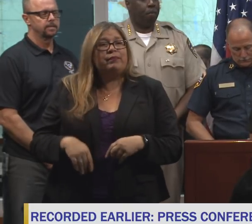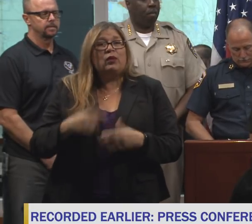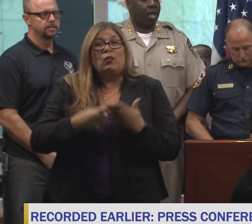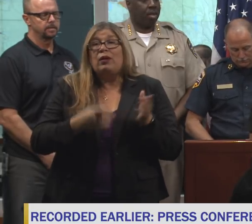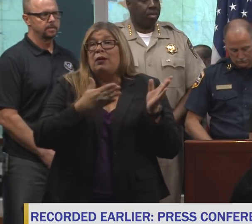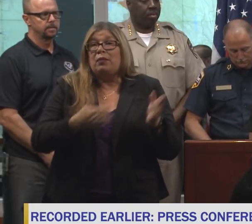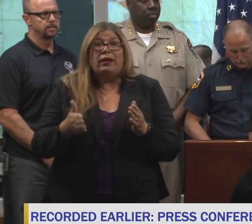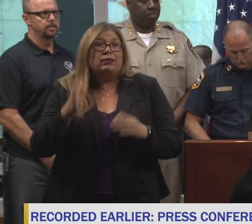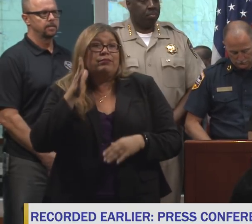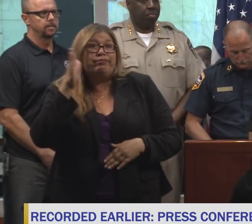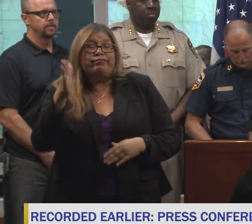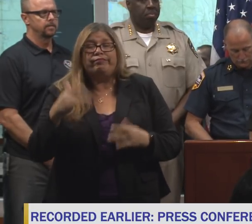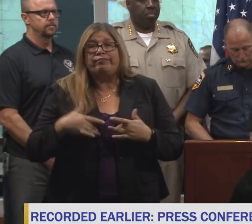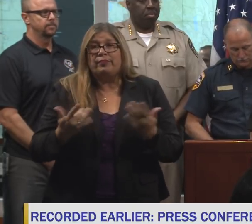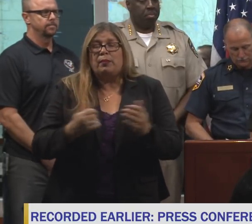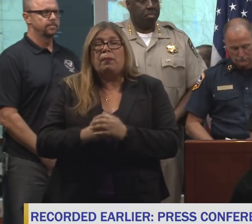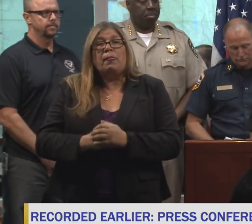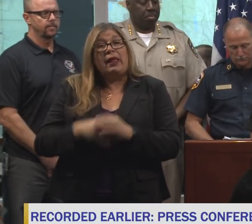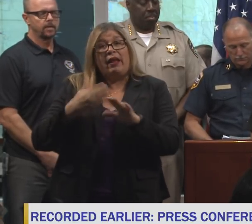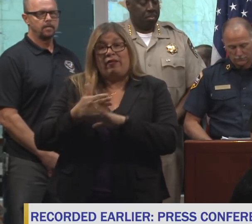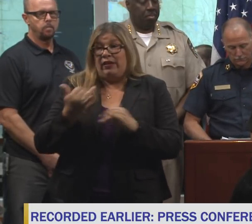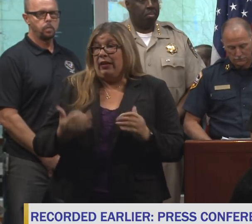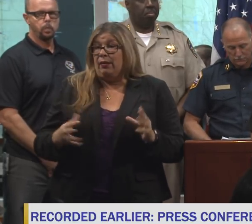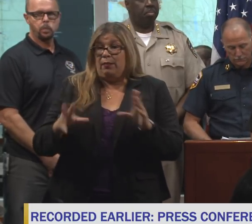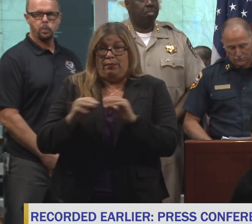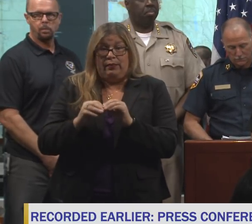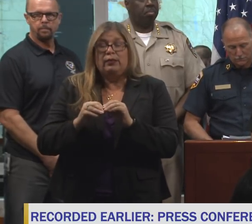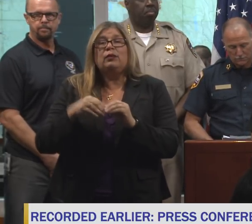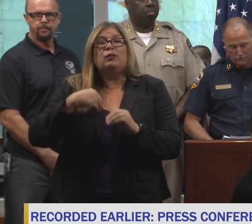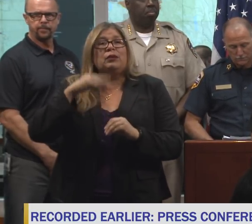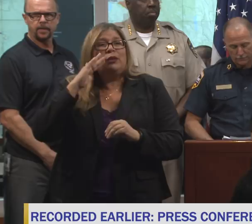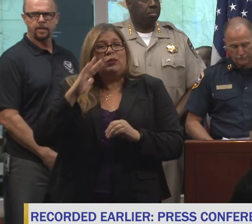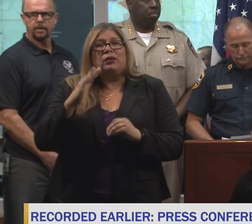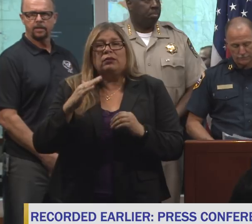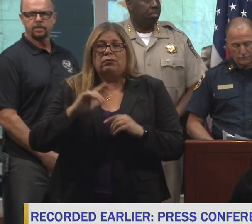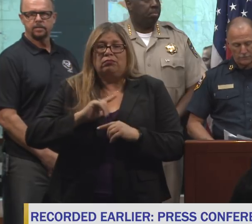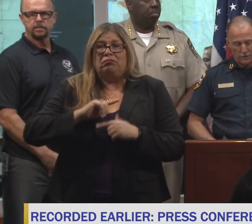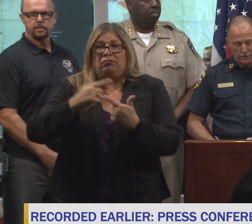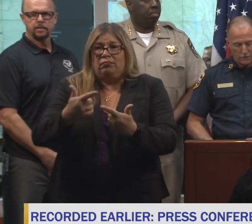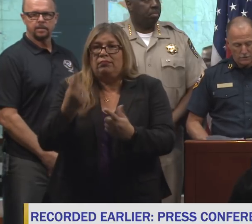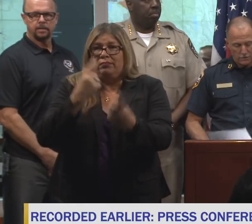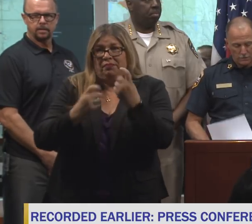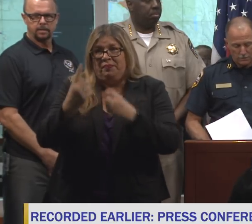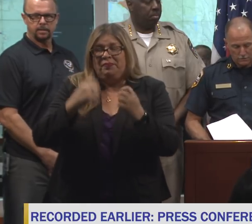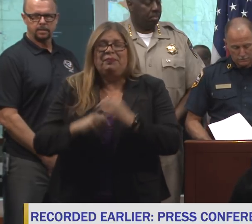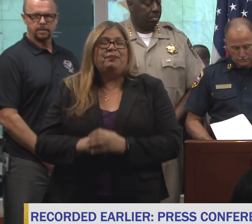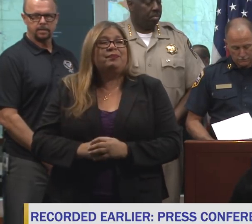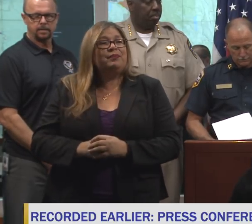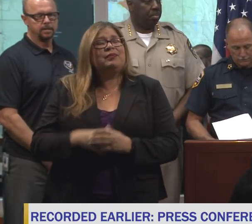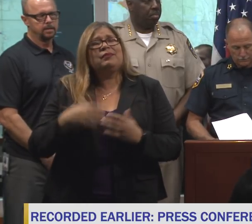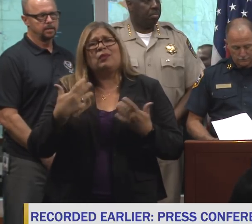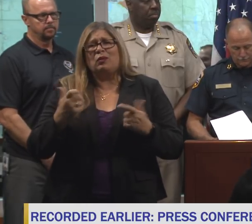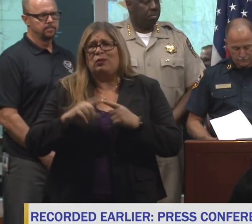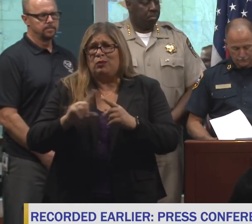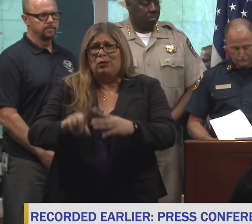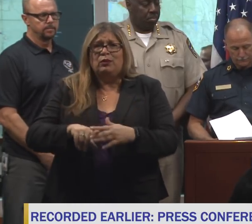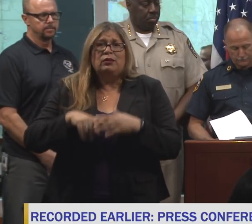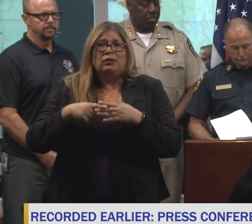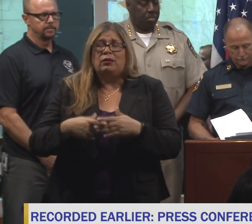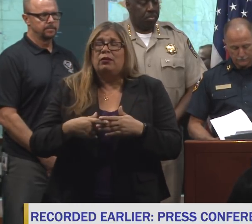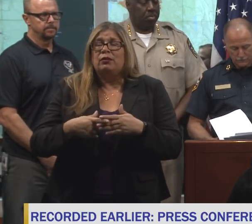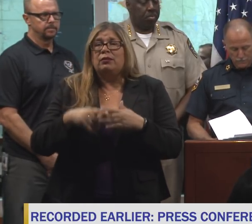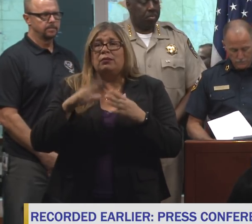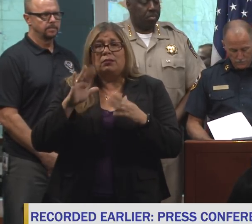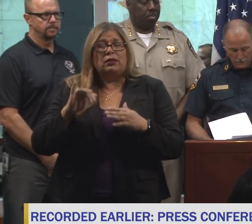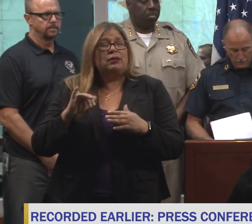moving forward. After today's press conference, we will take your questions. Let me start off by saying again how